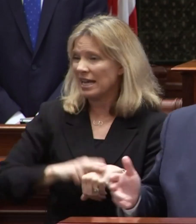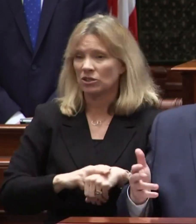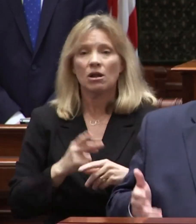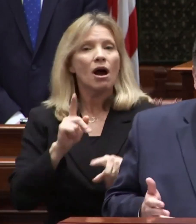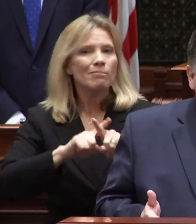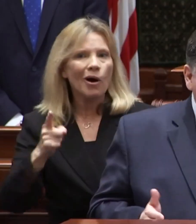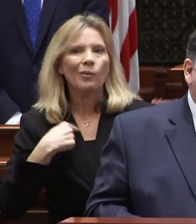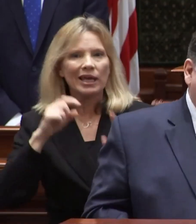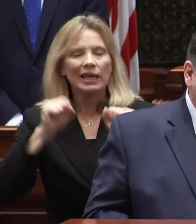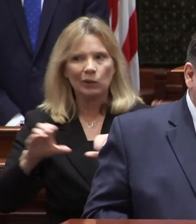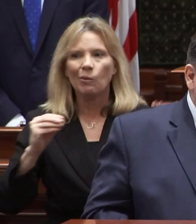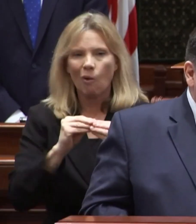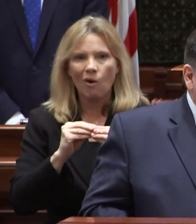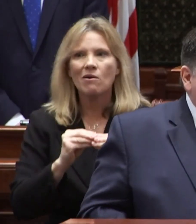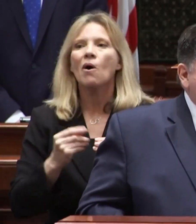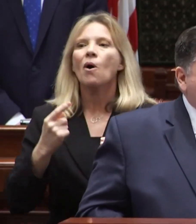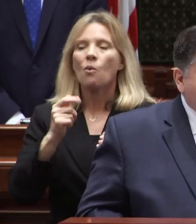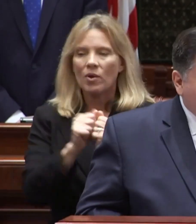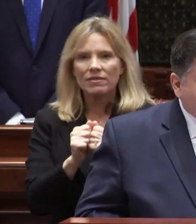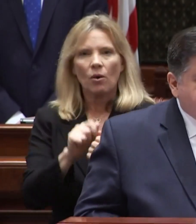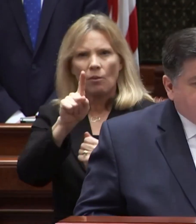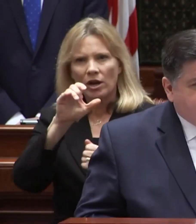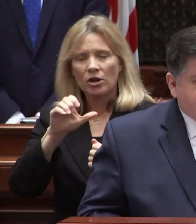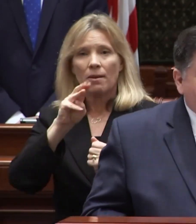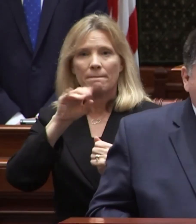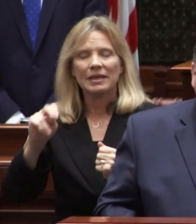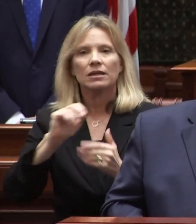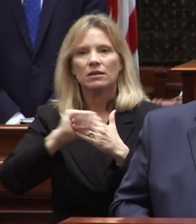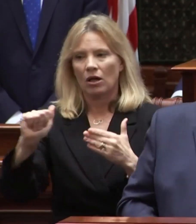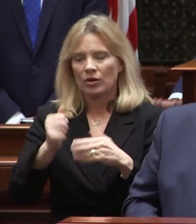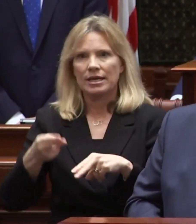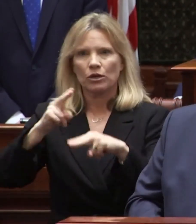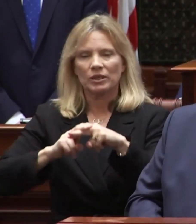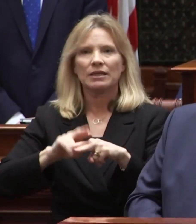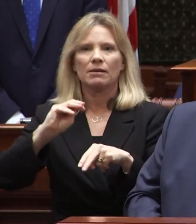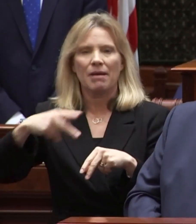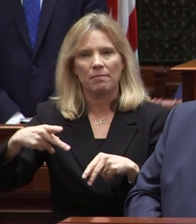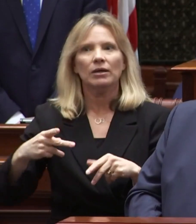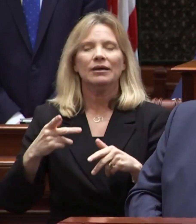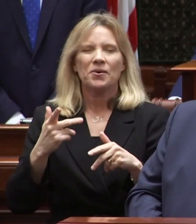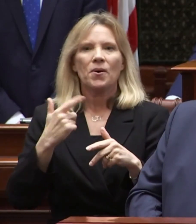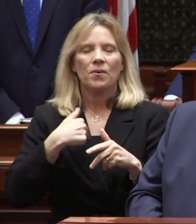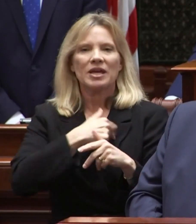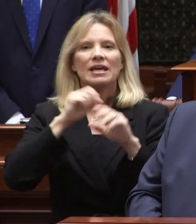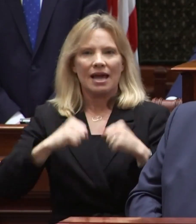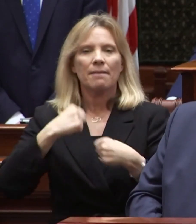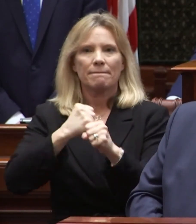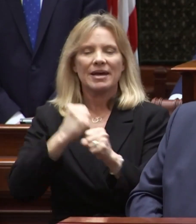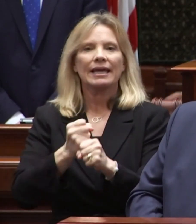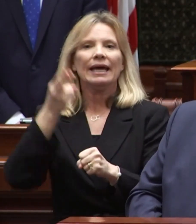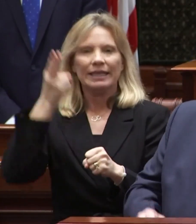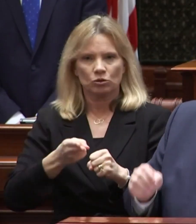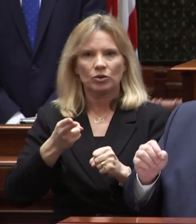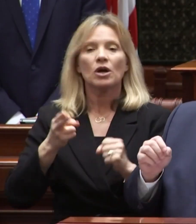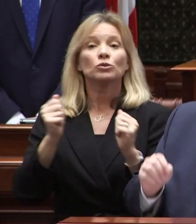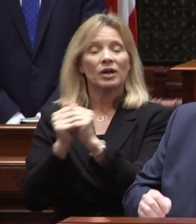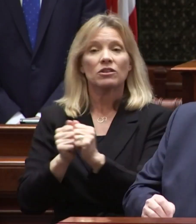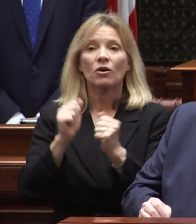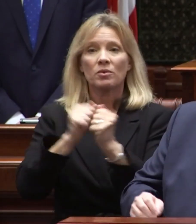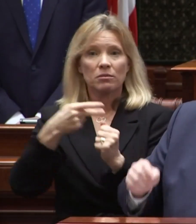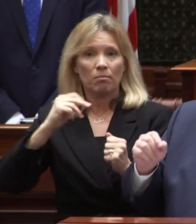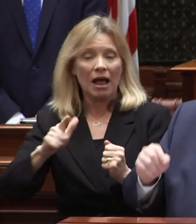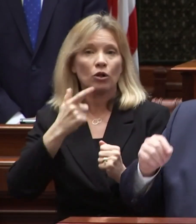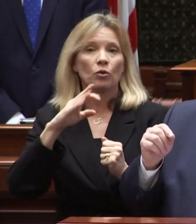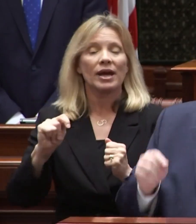but we can do more with a 100 million dollar increase in map we can make history together